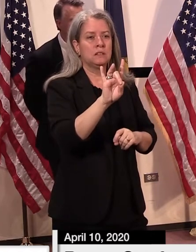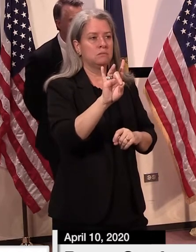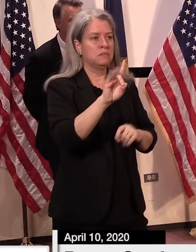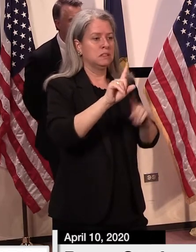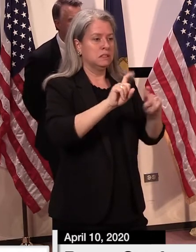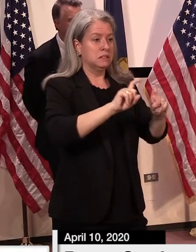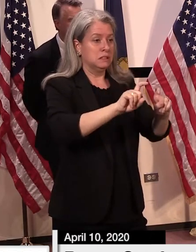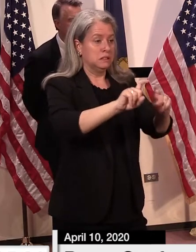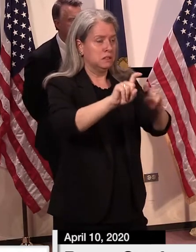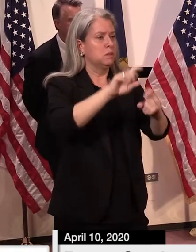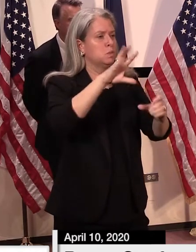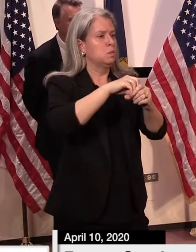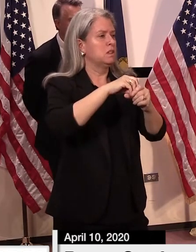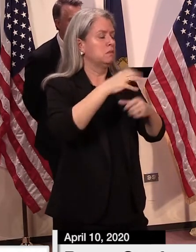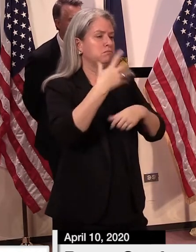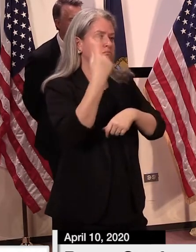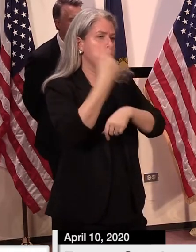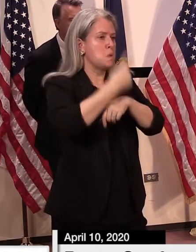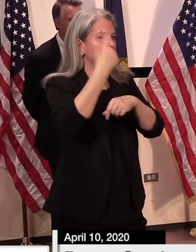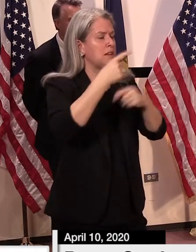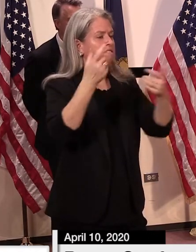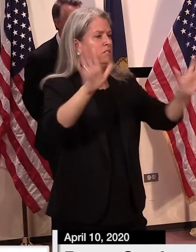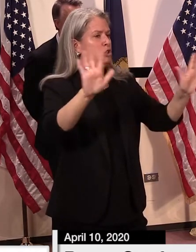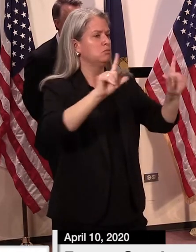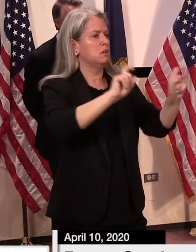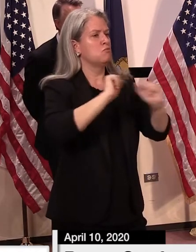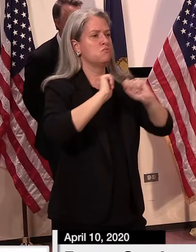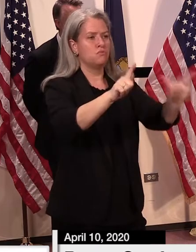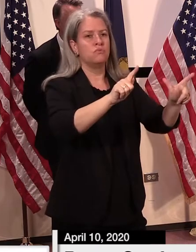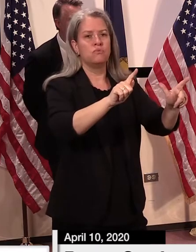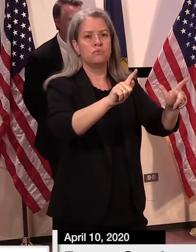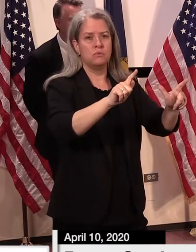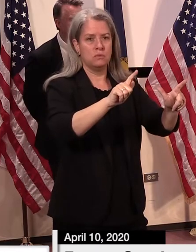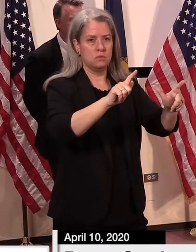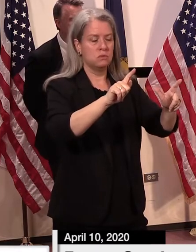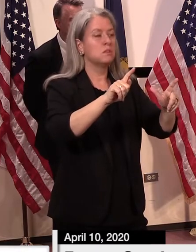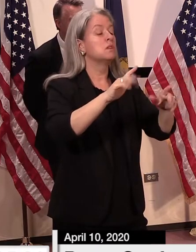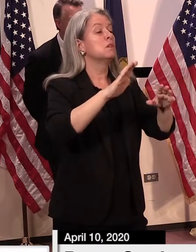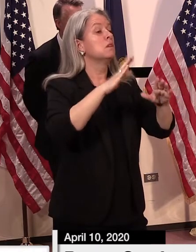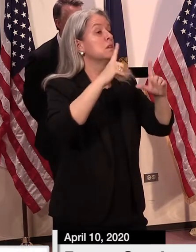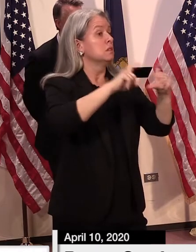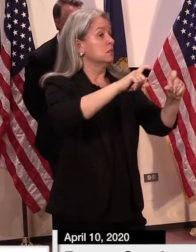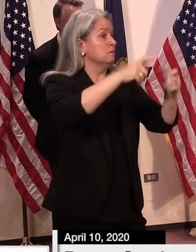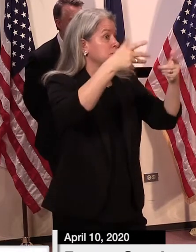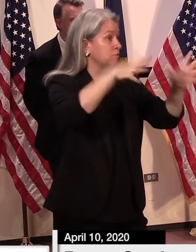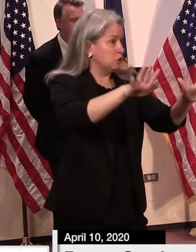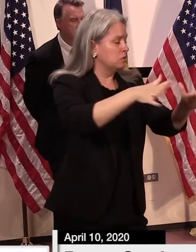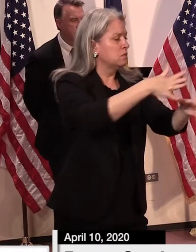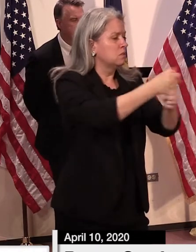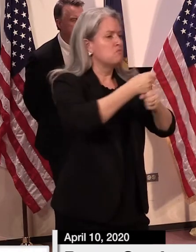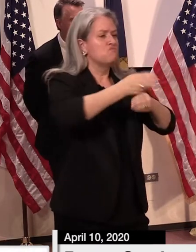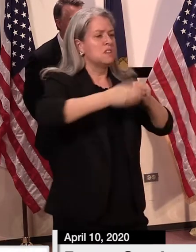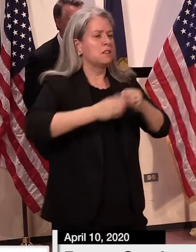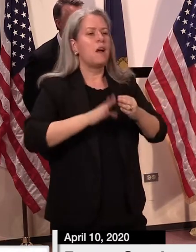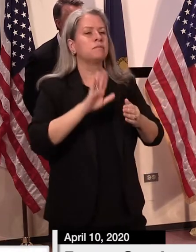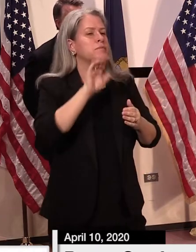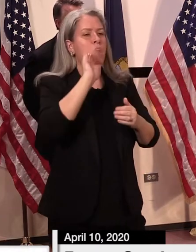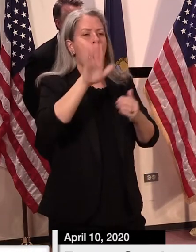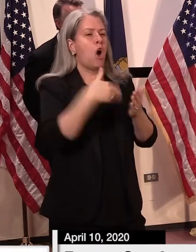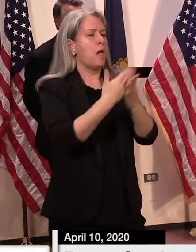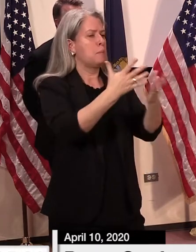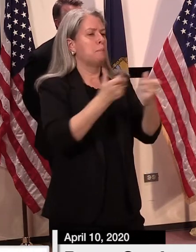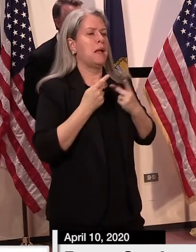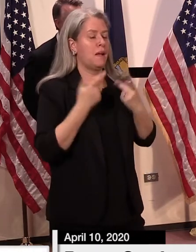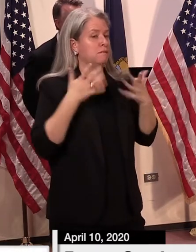approximately 24 hours. We have received some of the test results,